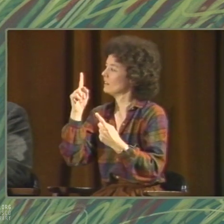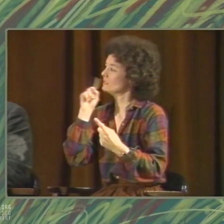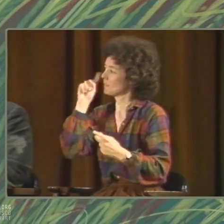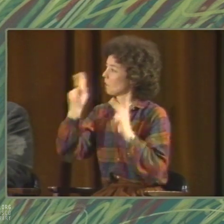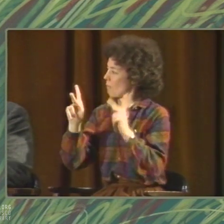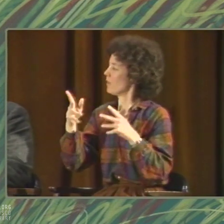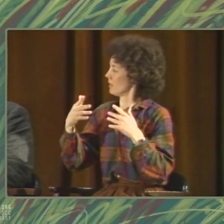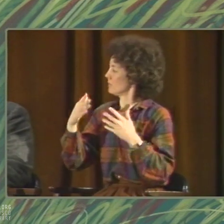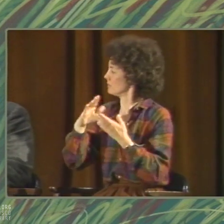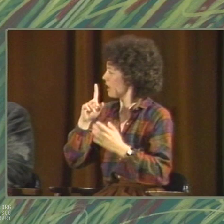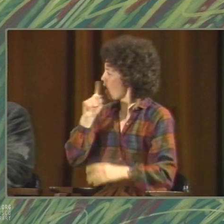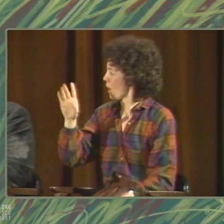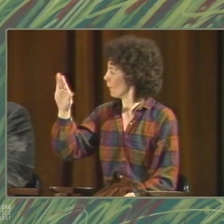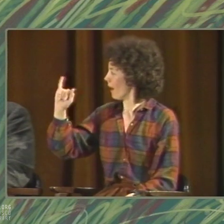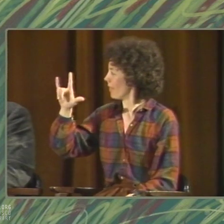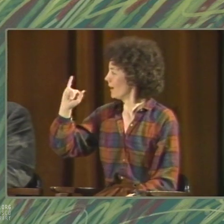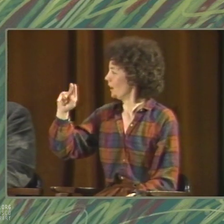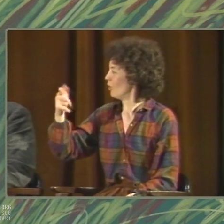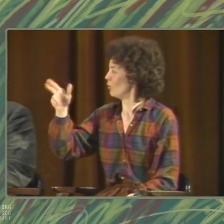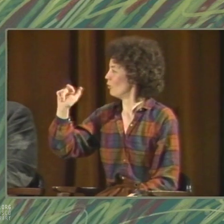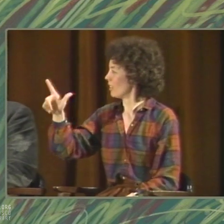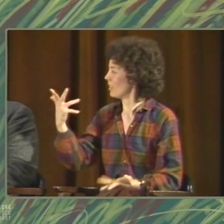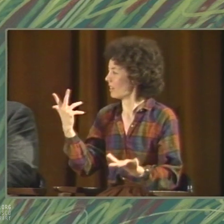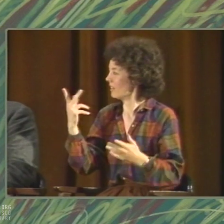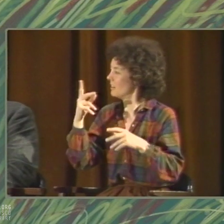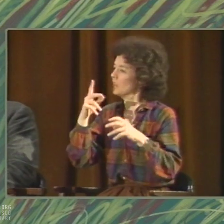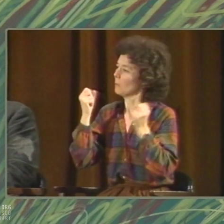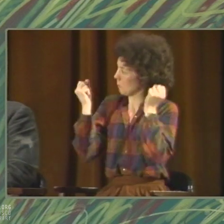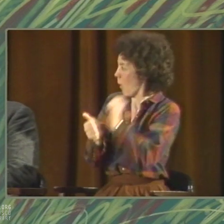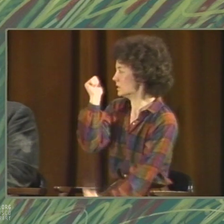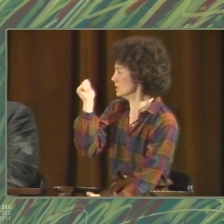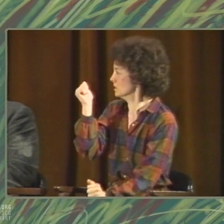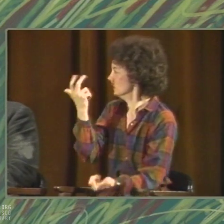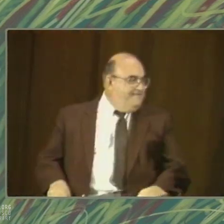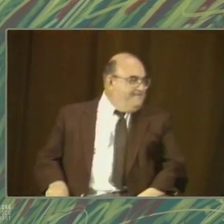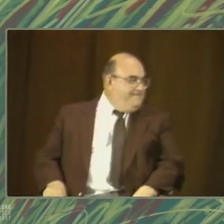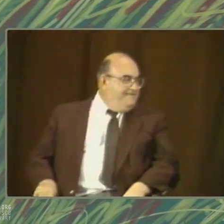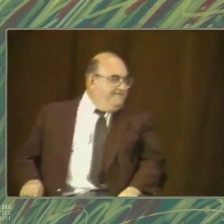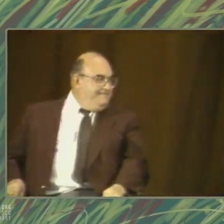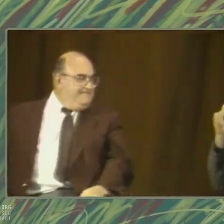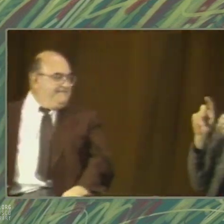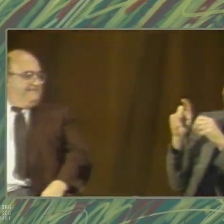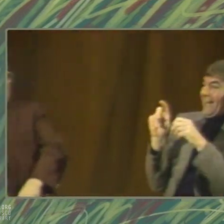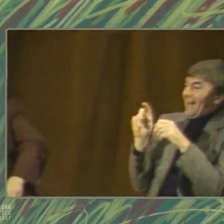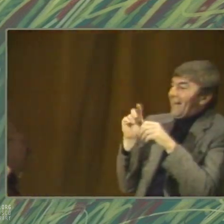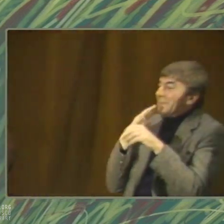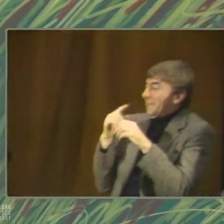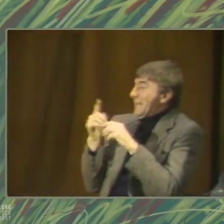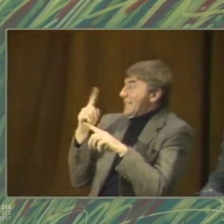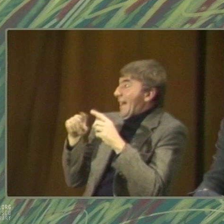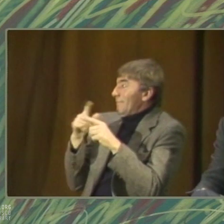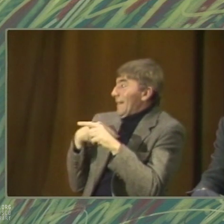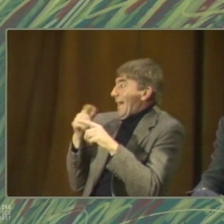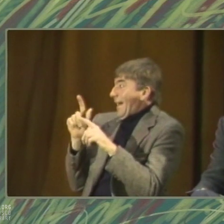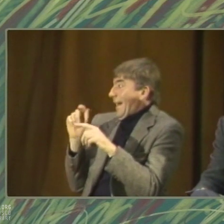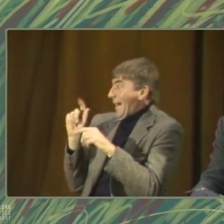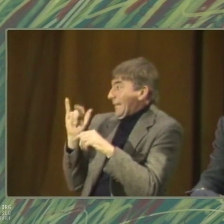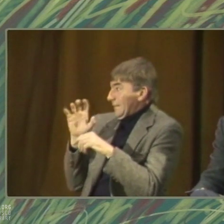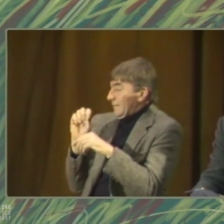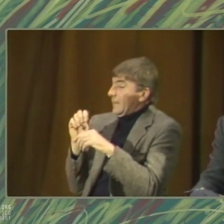Most deaf people are bilingual, and that needs to be considered as well. You know, in my play Sign Me